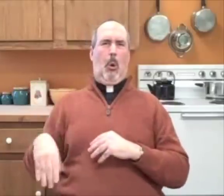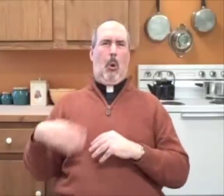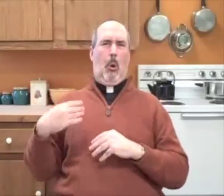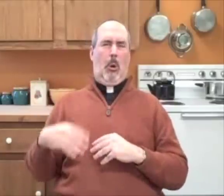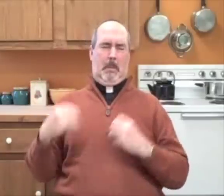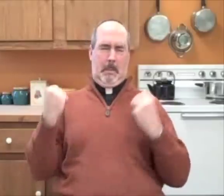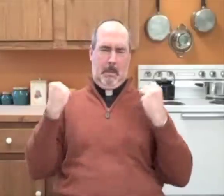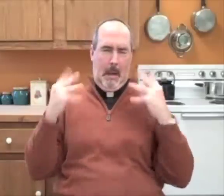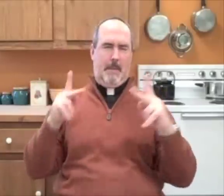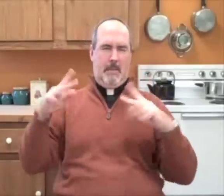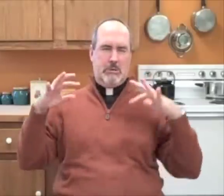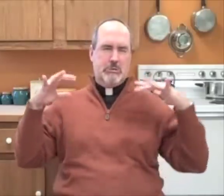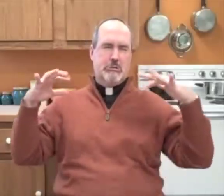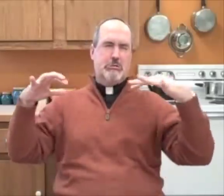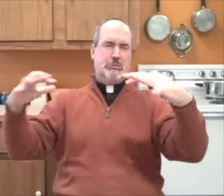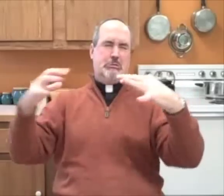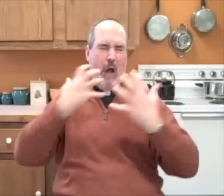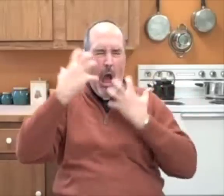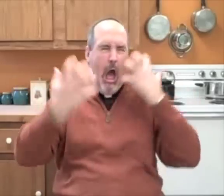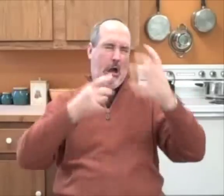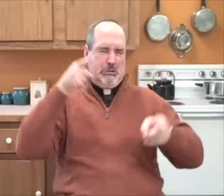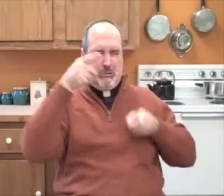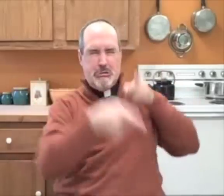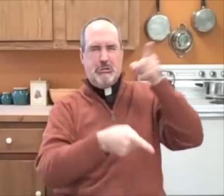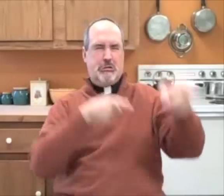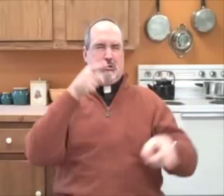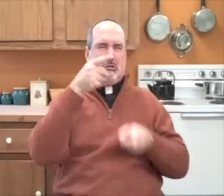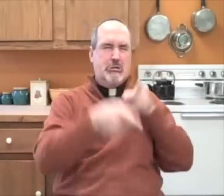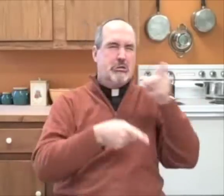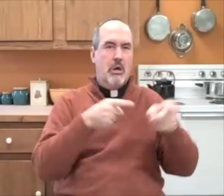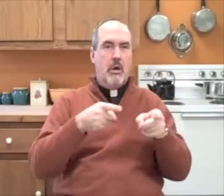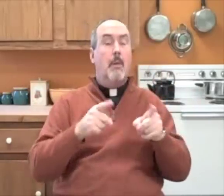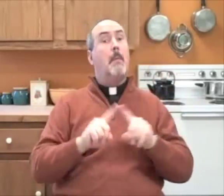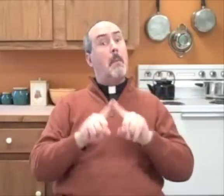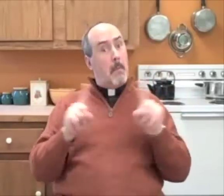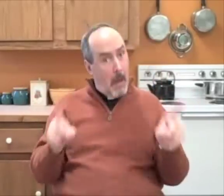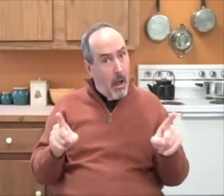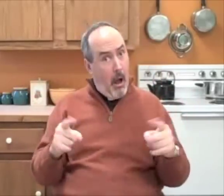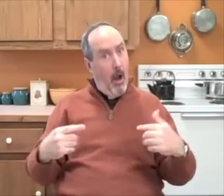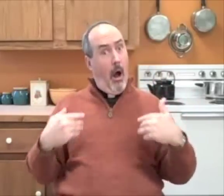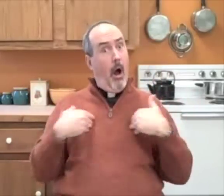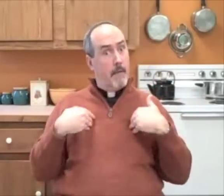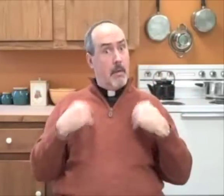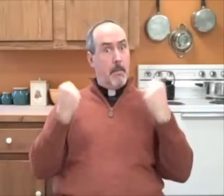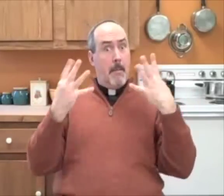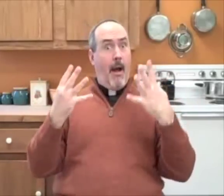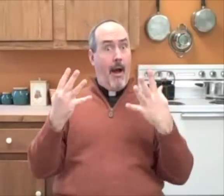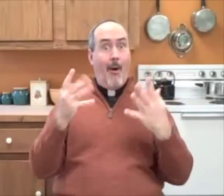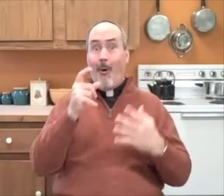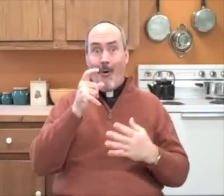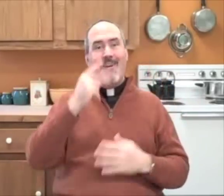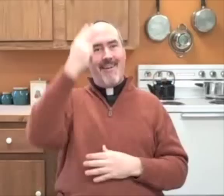crowds of people. They were shouting things at them, ridiculing them.